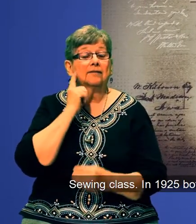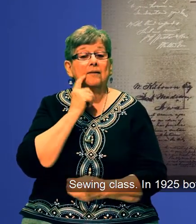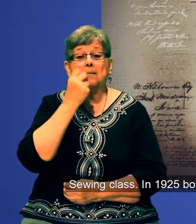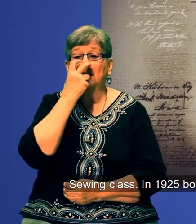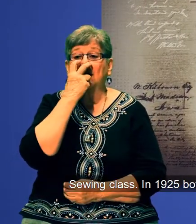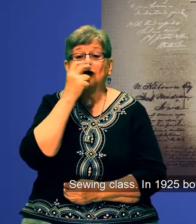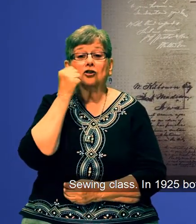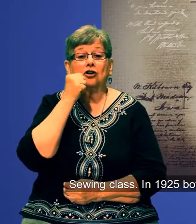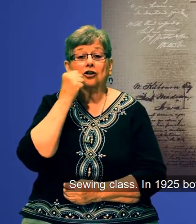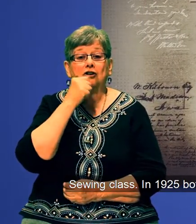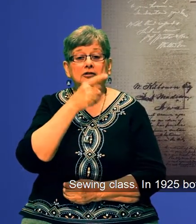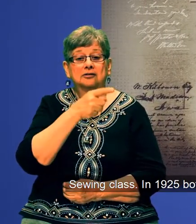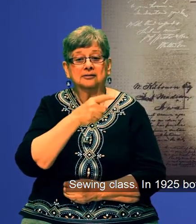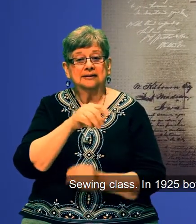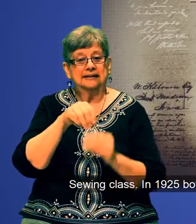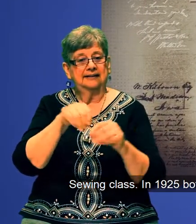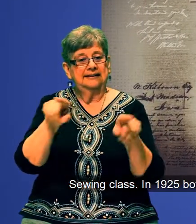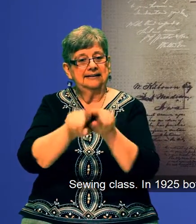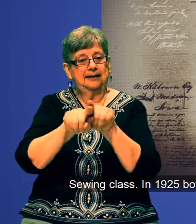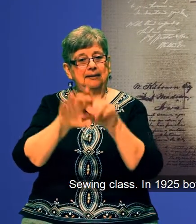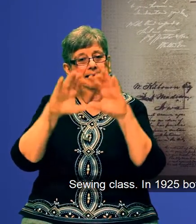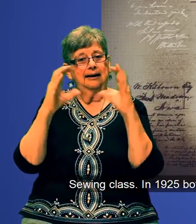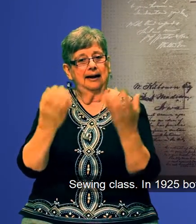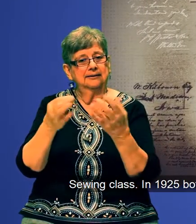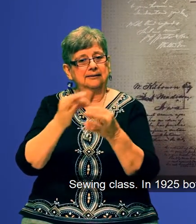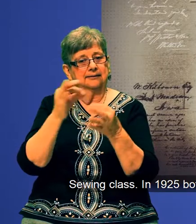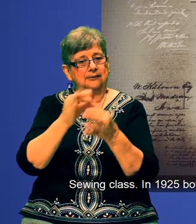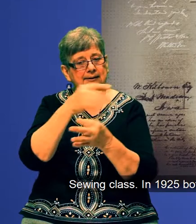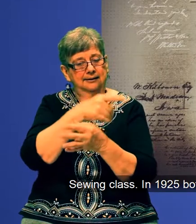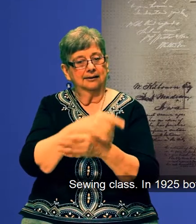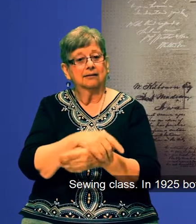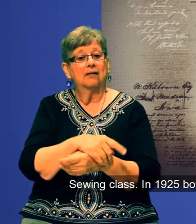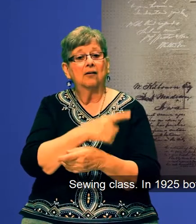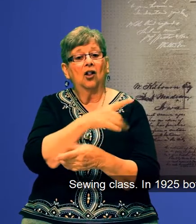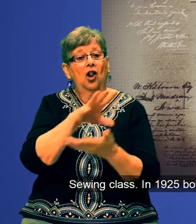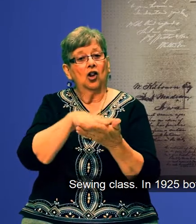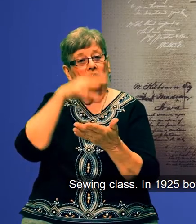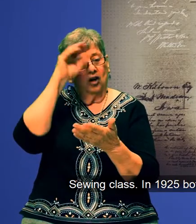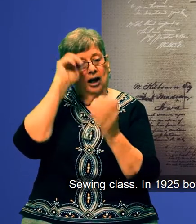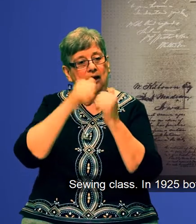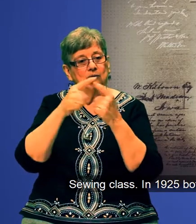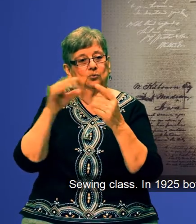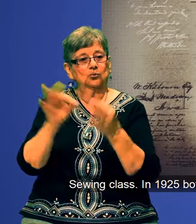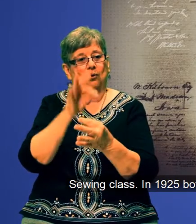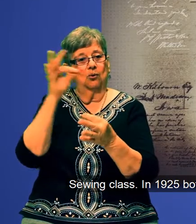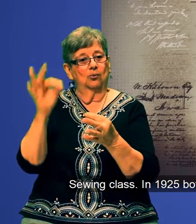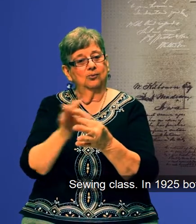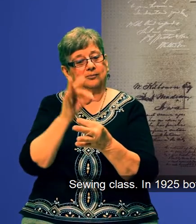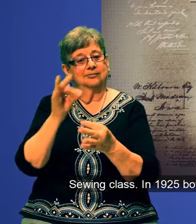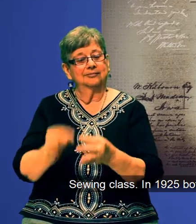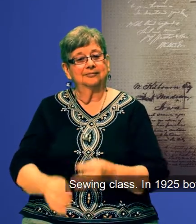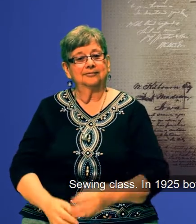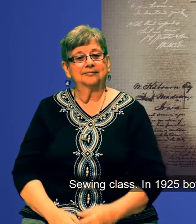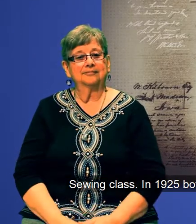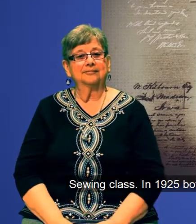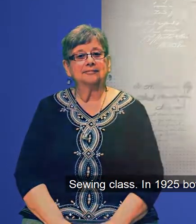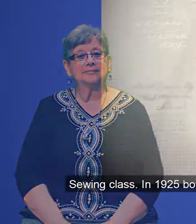Sewing class. Sewing 1925, both blind and deaf girls were in the same sewing class together.